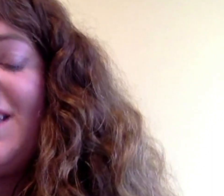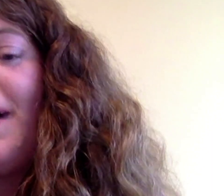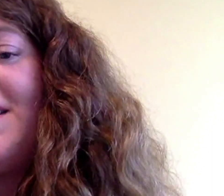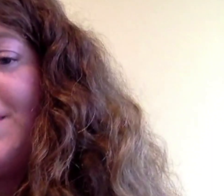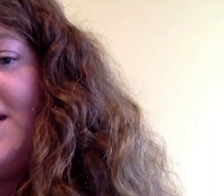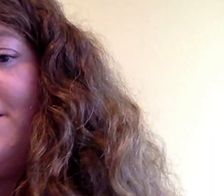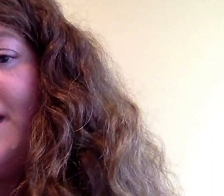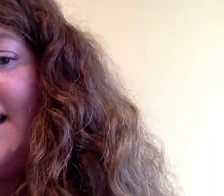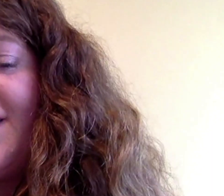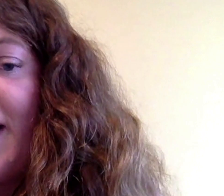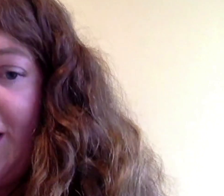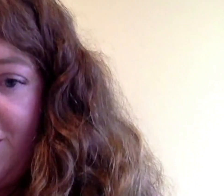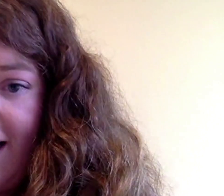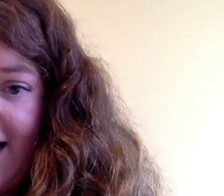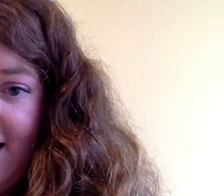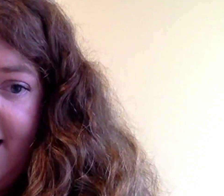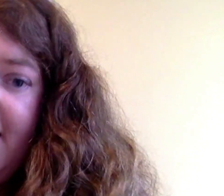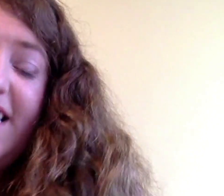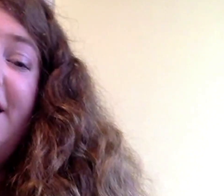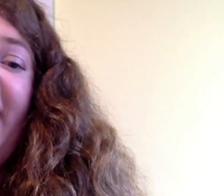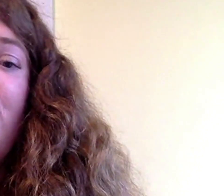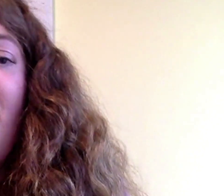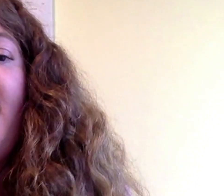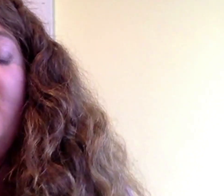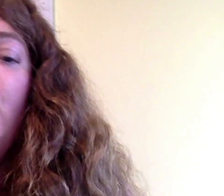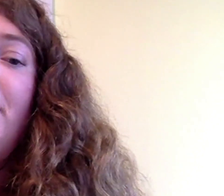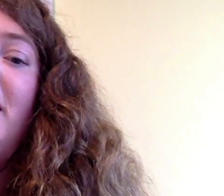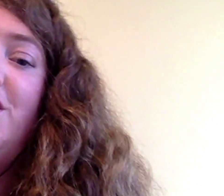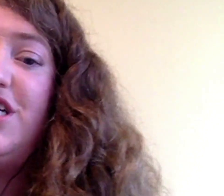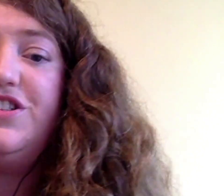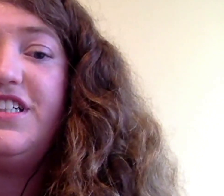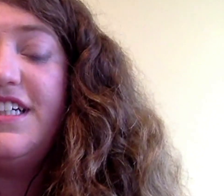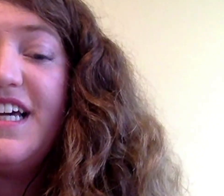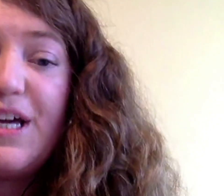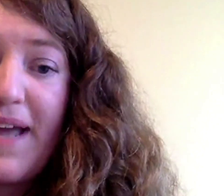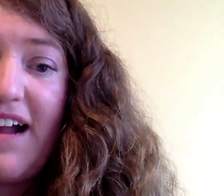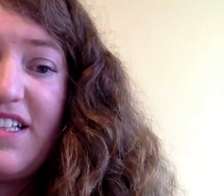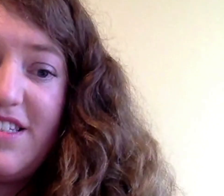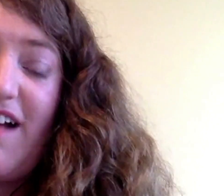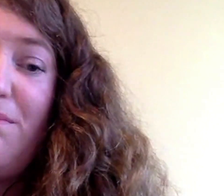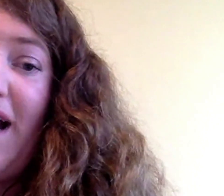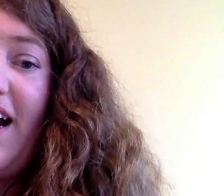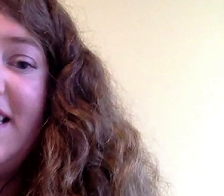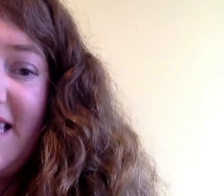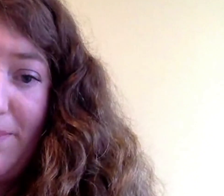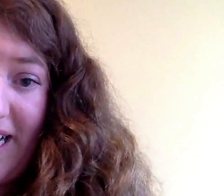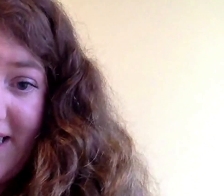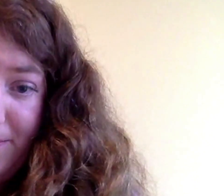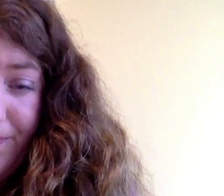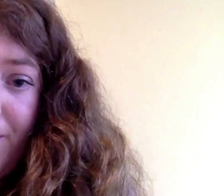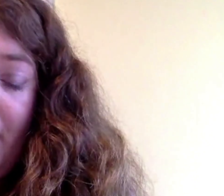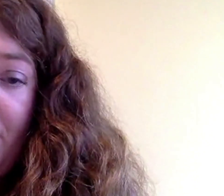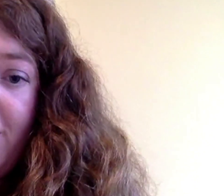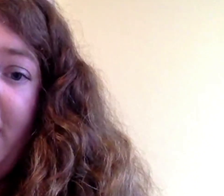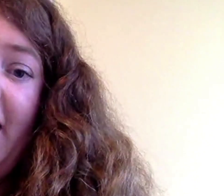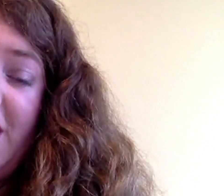recognise that persons with disabilities have many other identities. They are men, women, children, parents, grandparents, siblings,